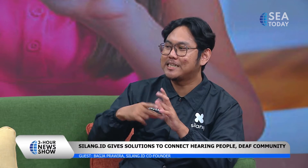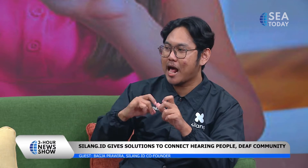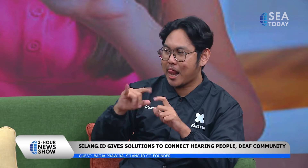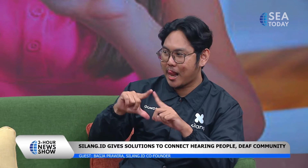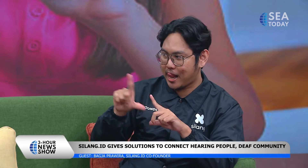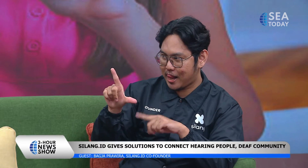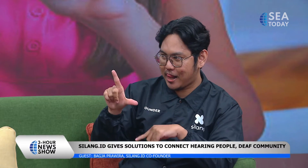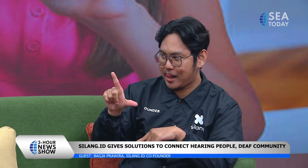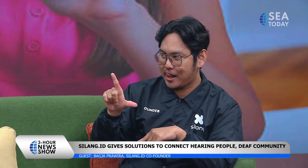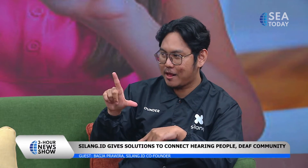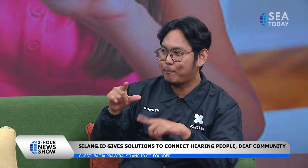with